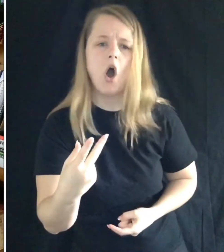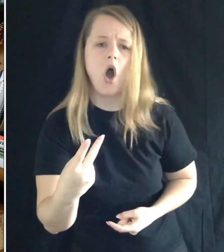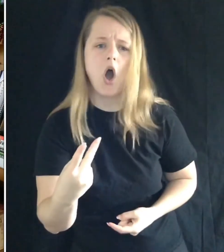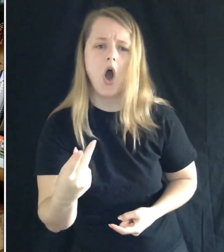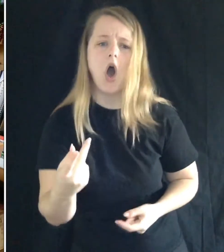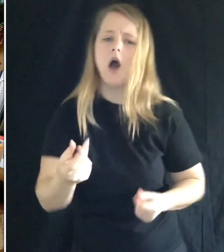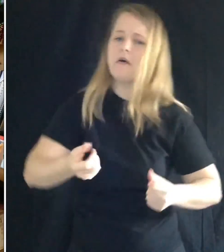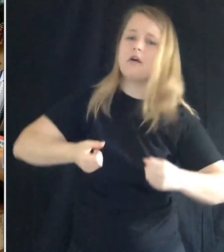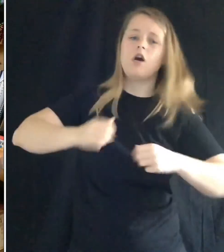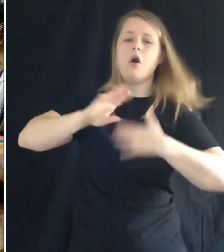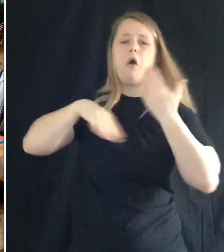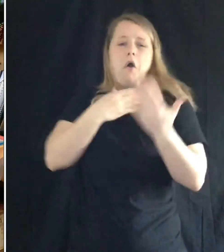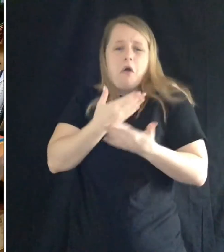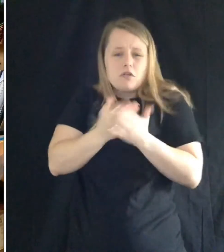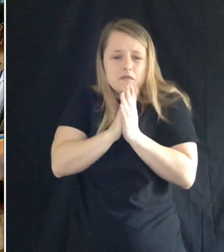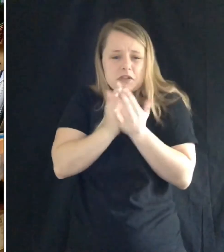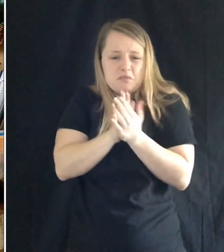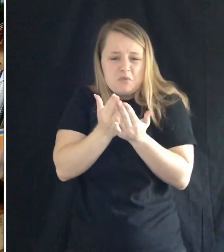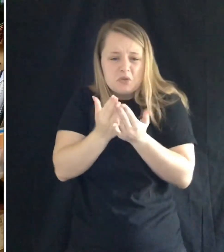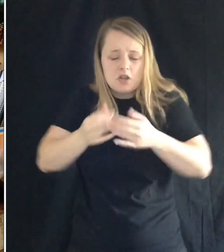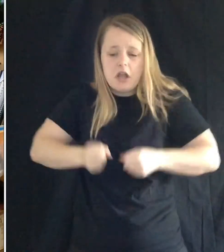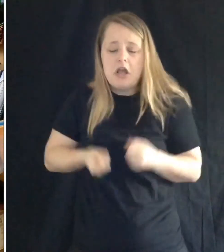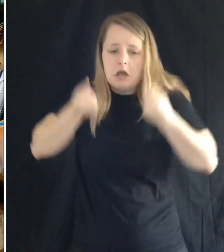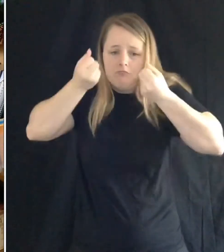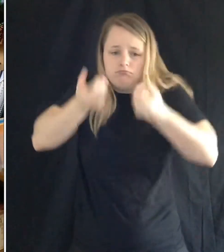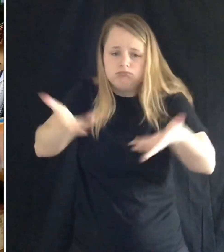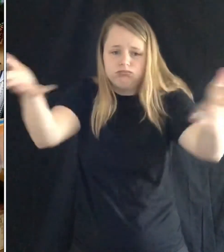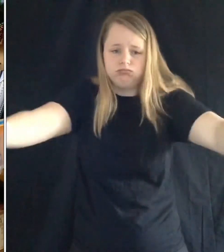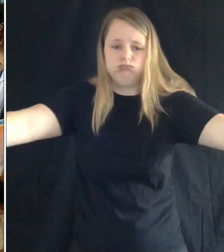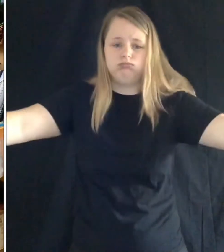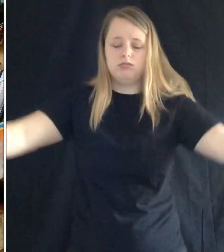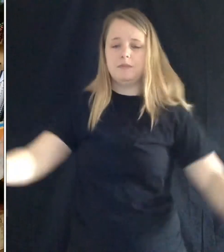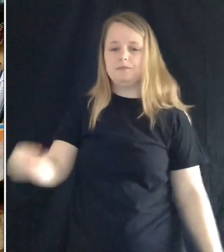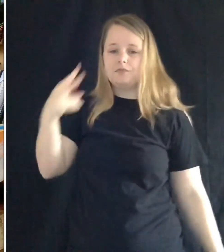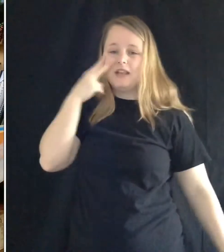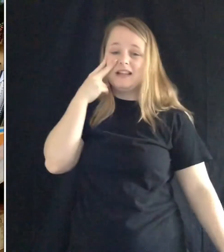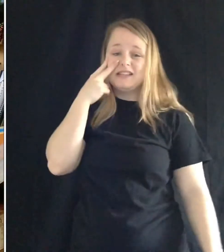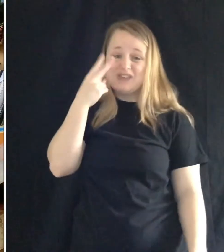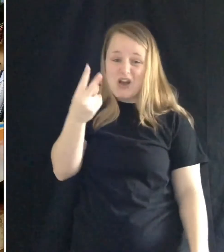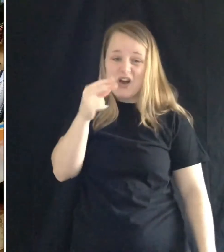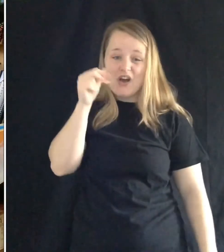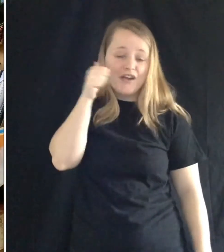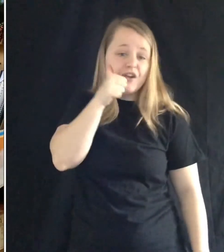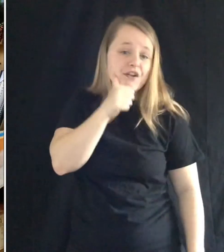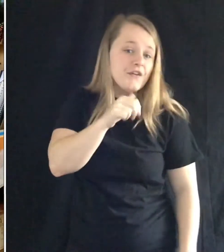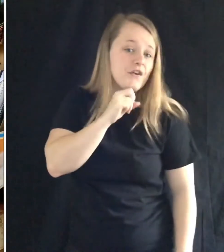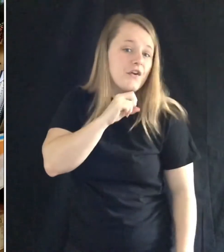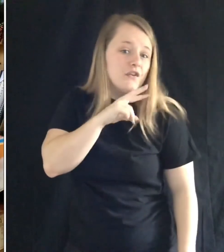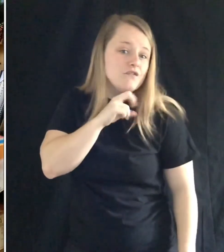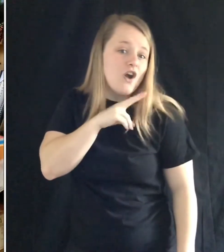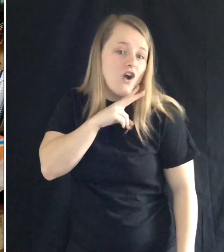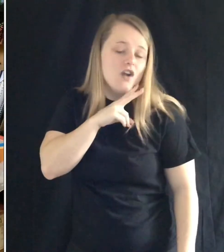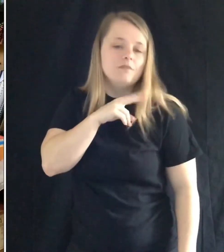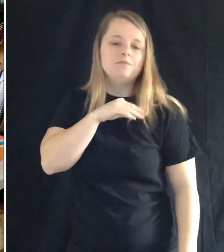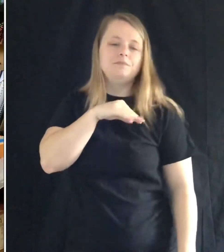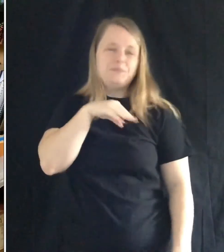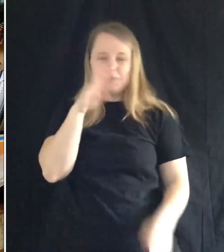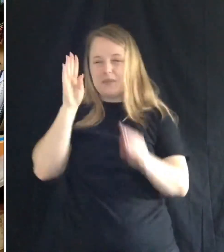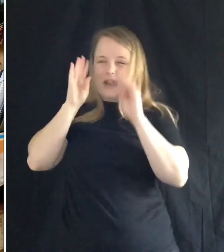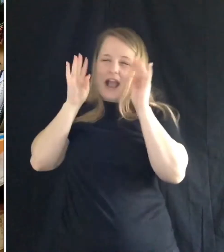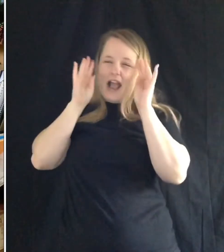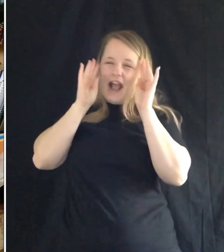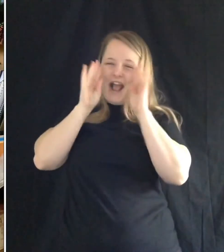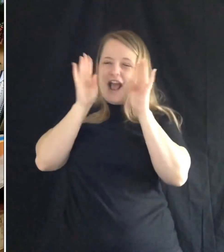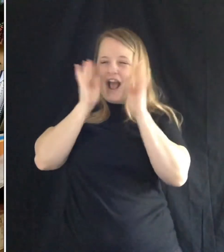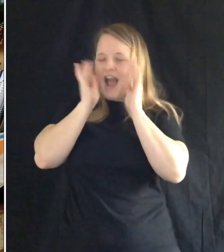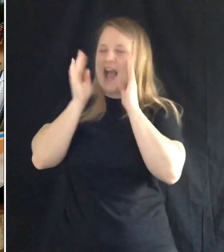of his books. And that's when he saw Frogalina. Hi, Froggy! Hee, hee, hee,